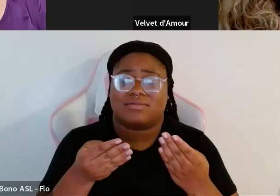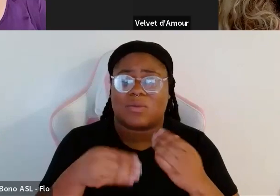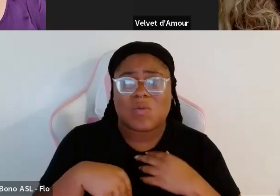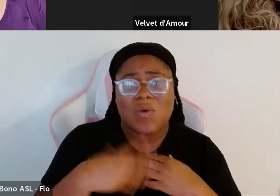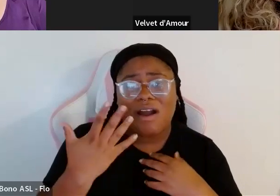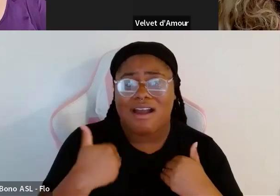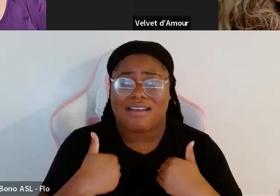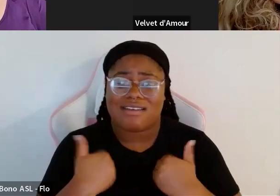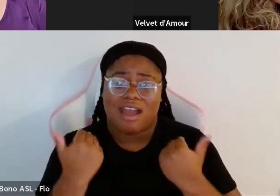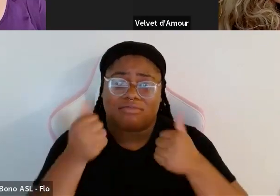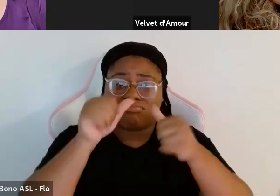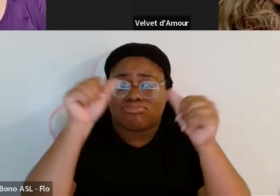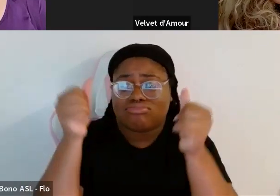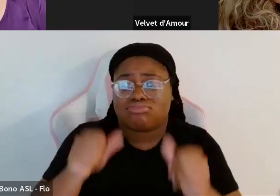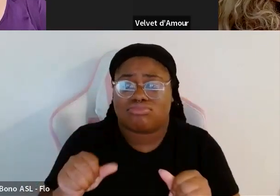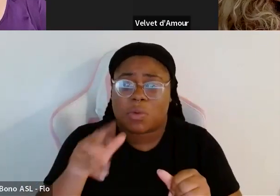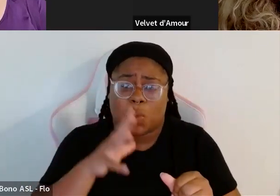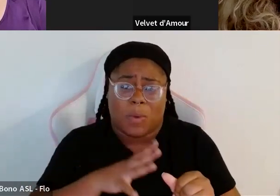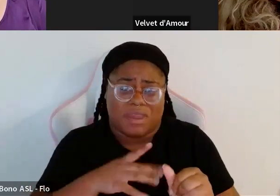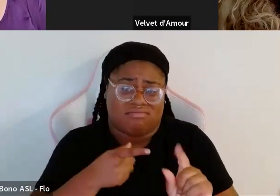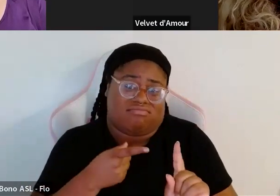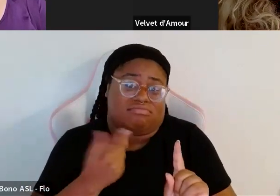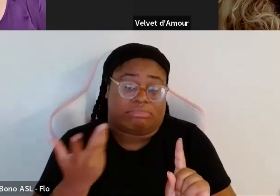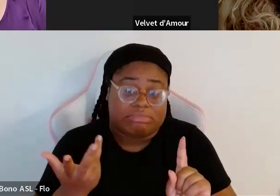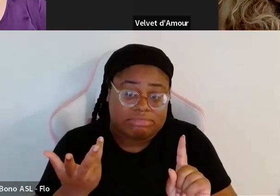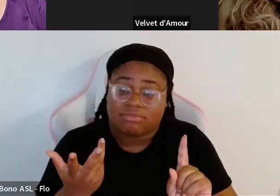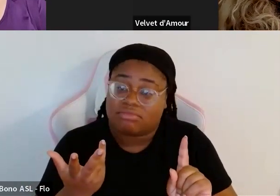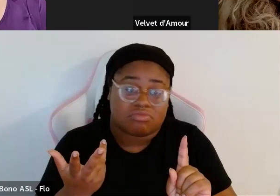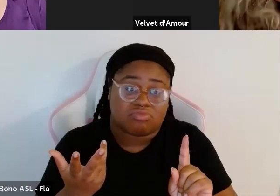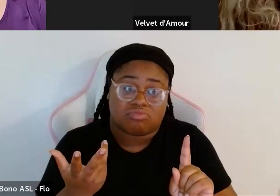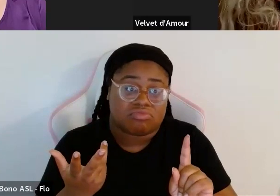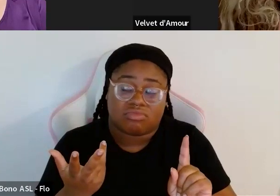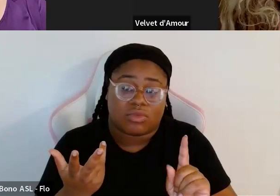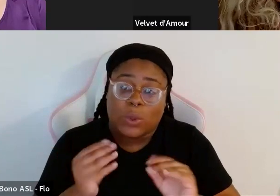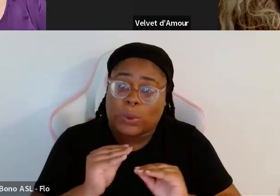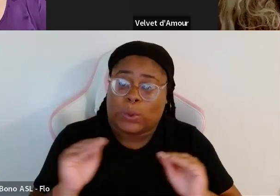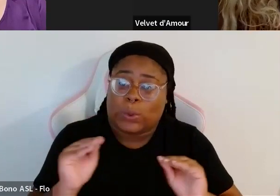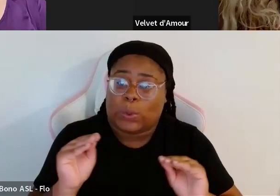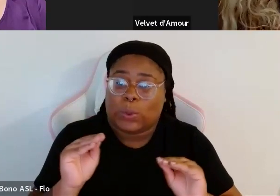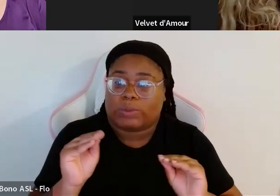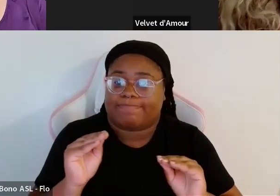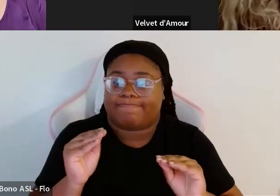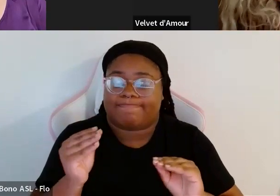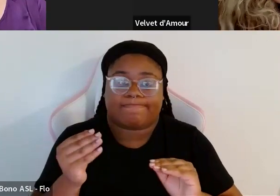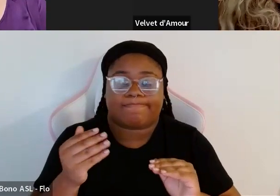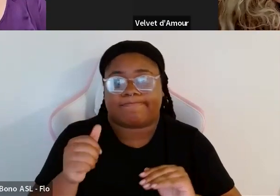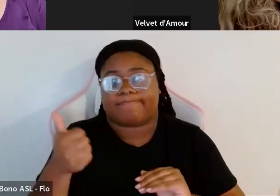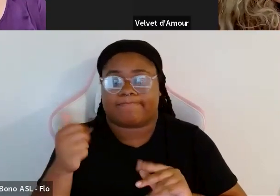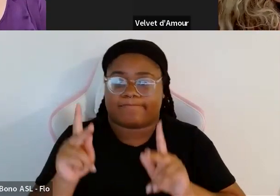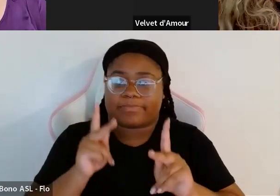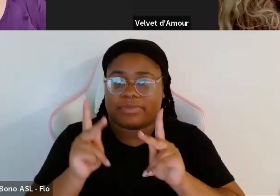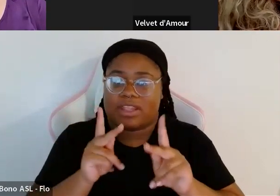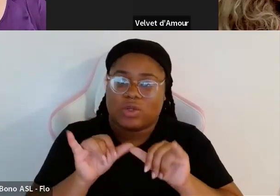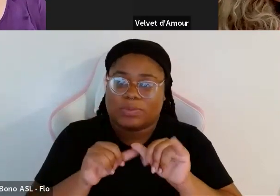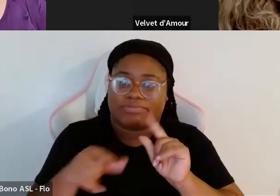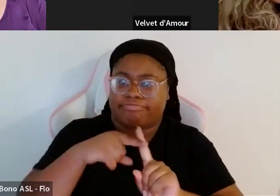young hourglass women for the most part and they didn't have anybody supersized and then you know people would ask me to model for their